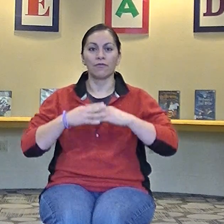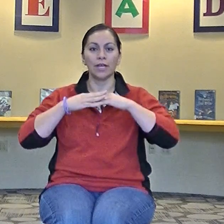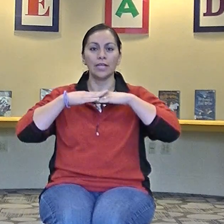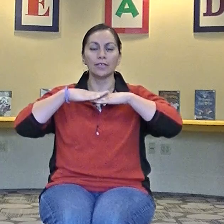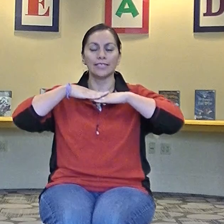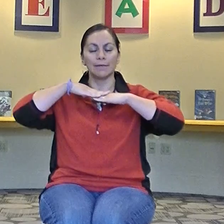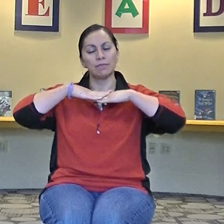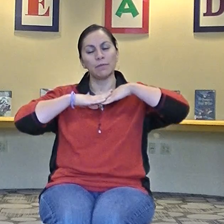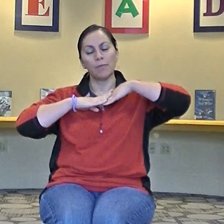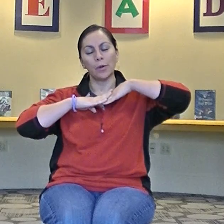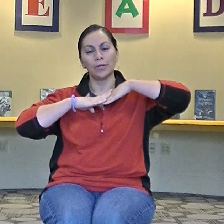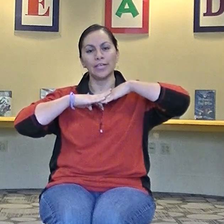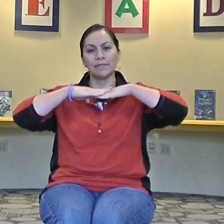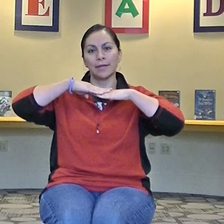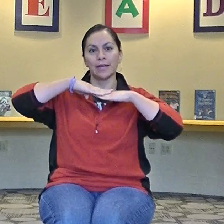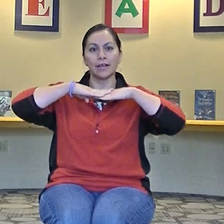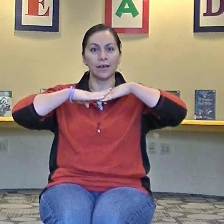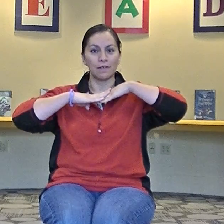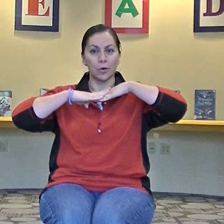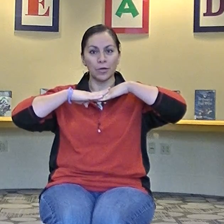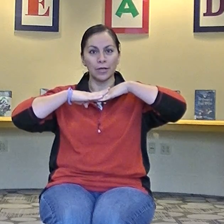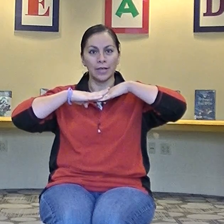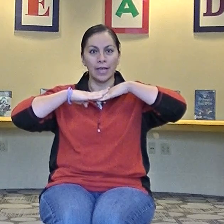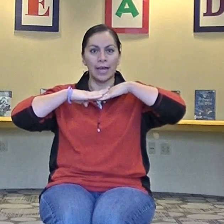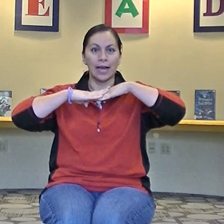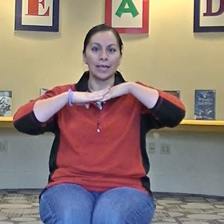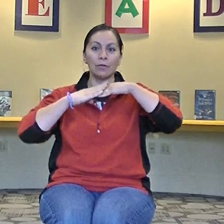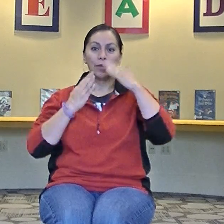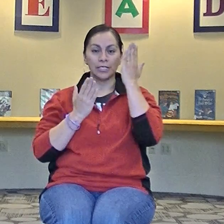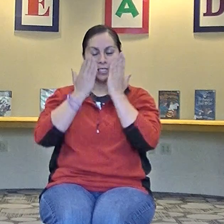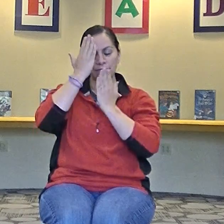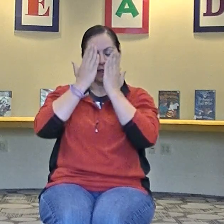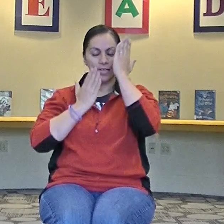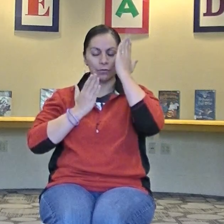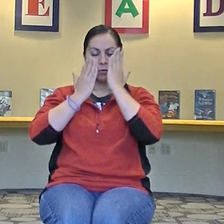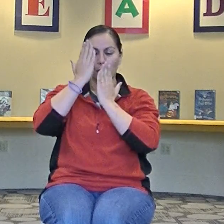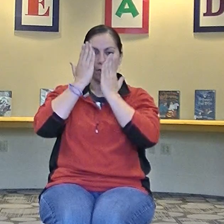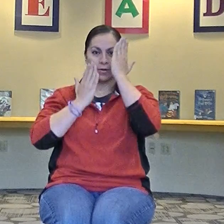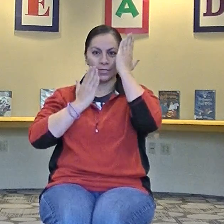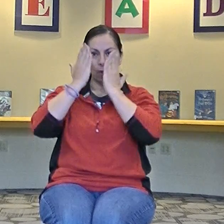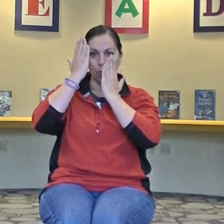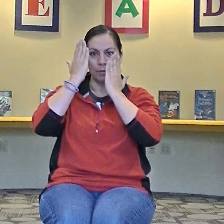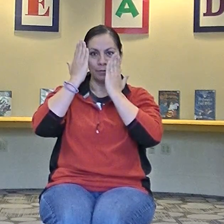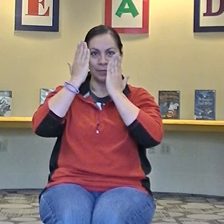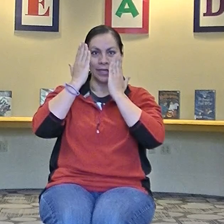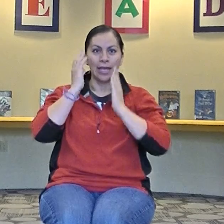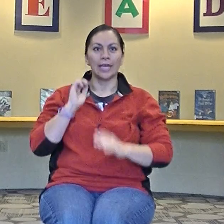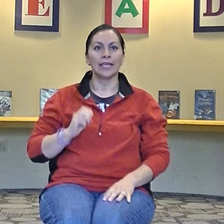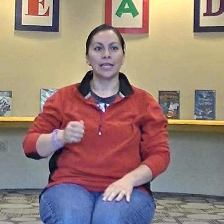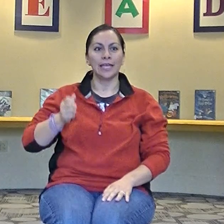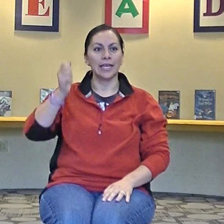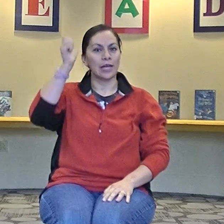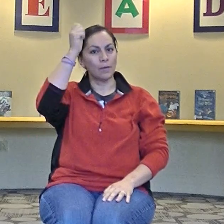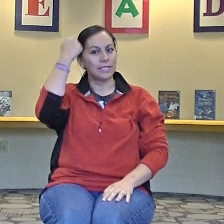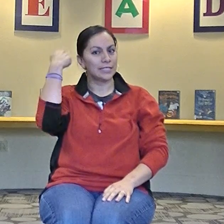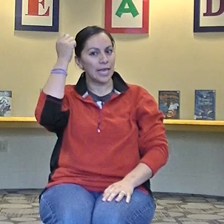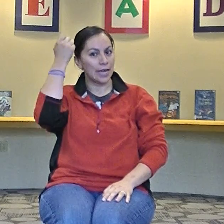friend, his name is Pimpon, he's made out of cardboard. He washes his face with water and soap. He combs his hair